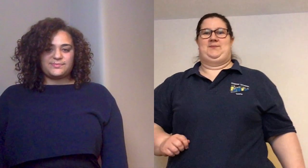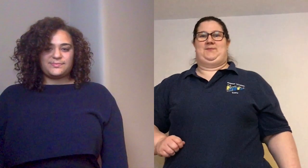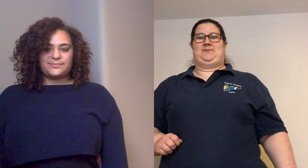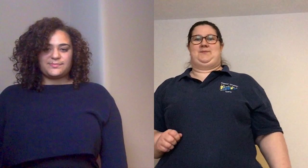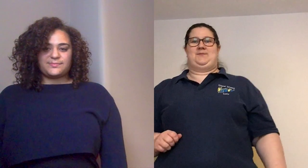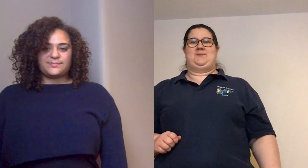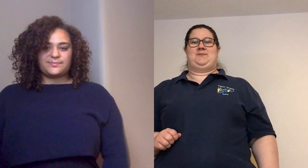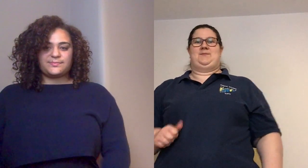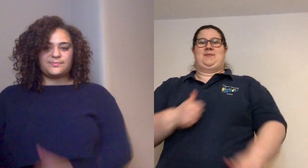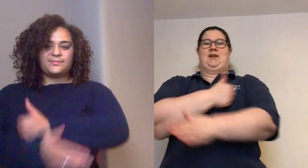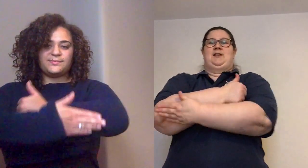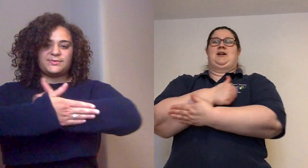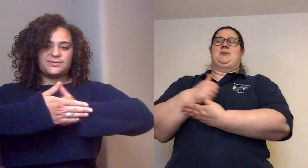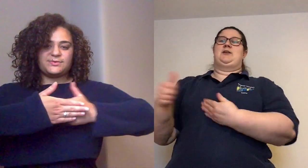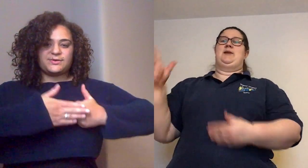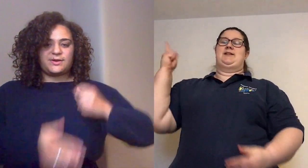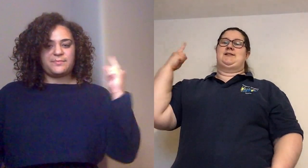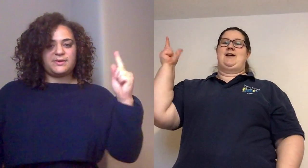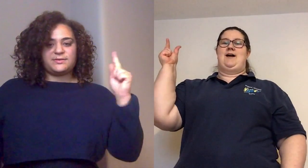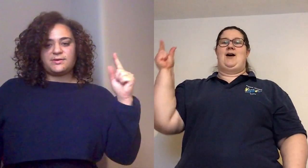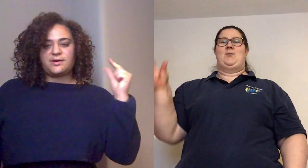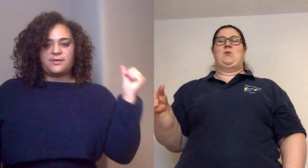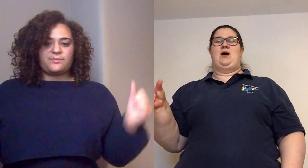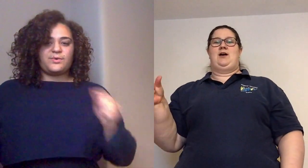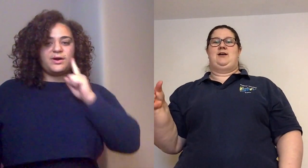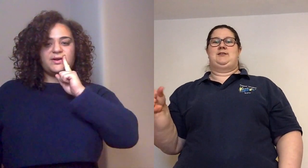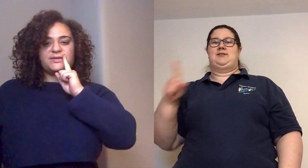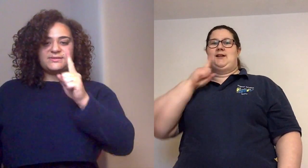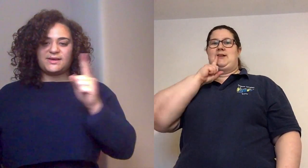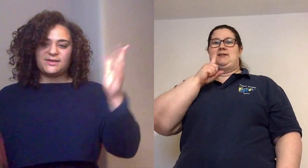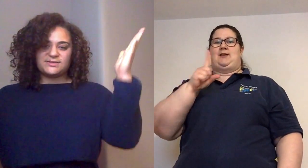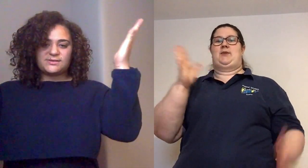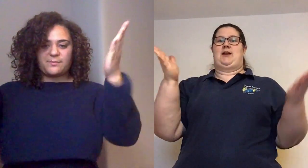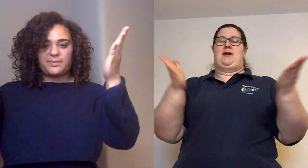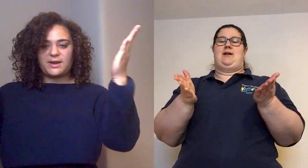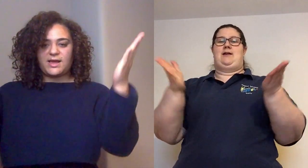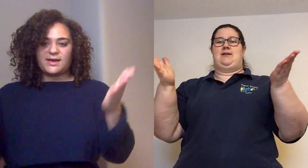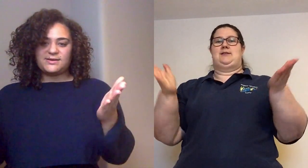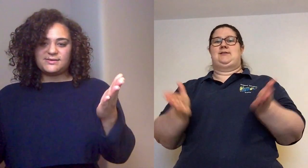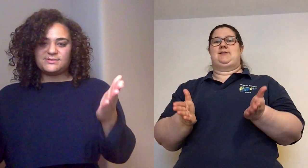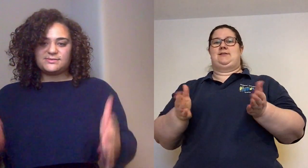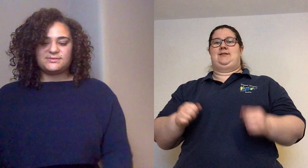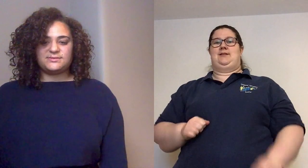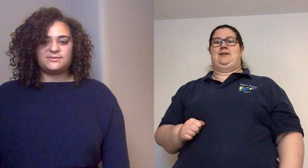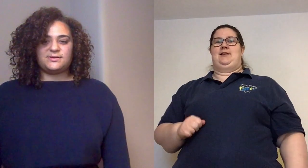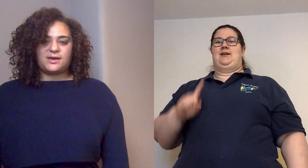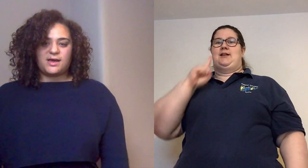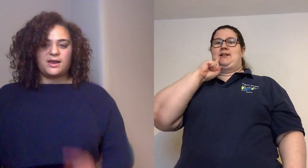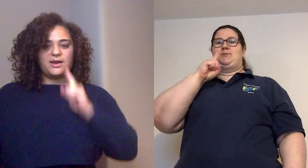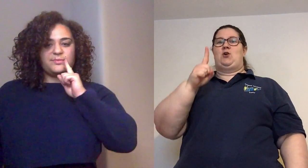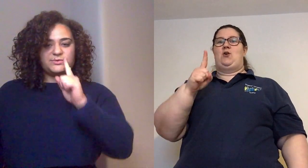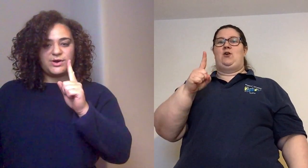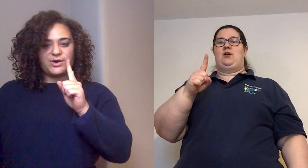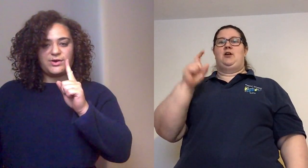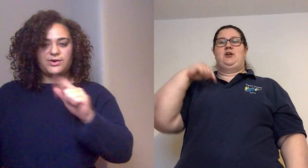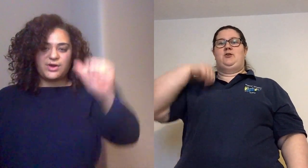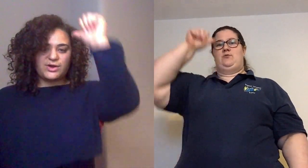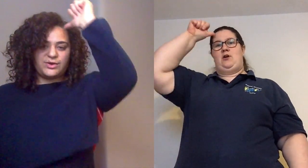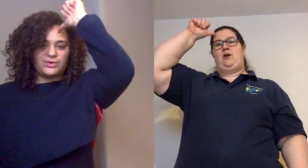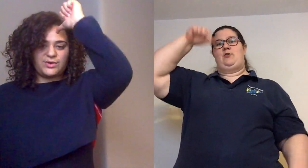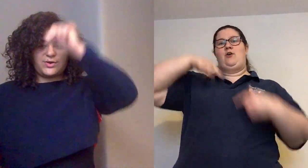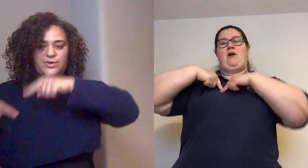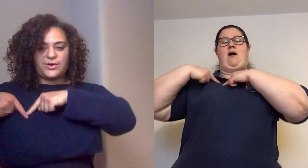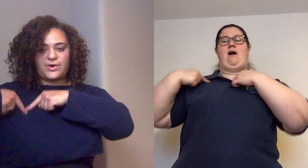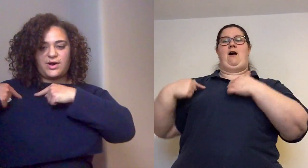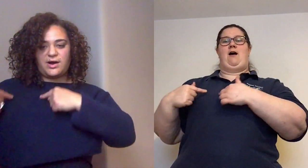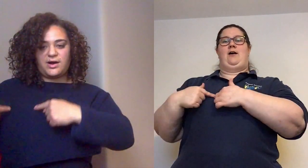Oh, yeah There's always gonna be someone saying you're something less Let them talk,